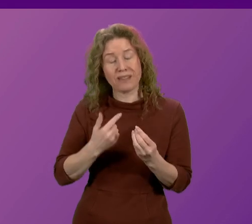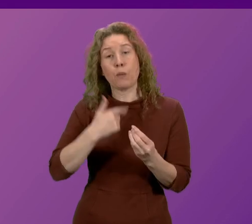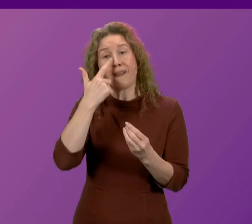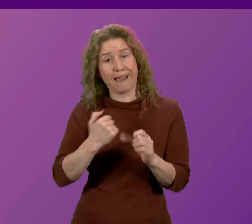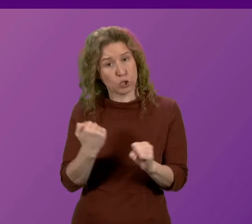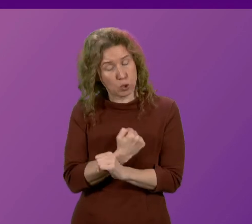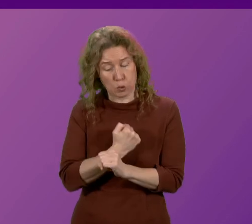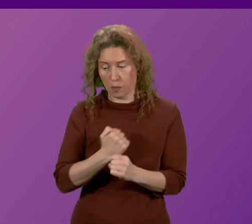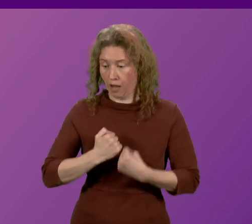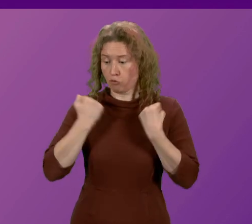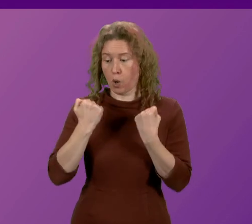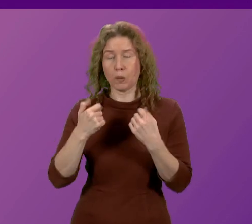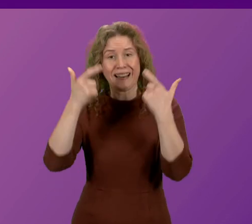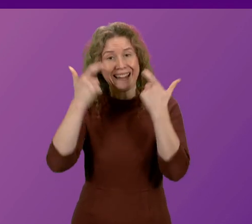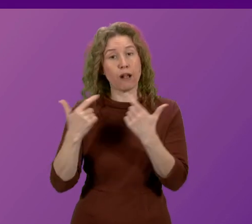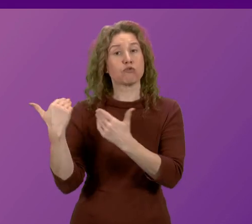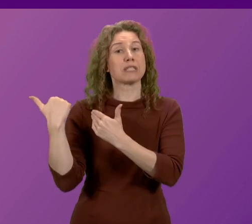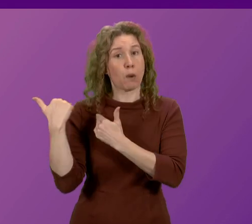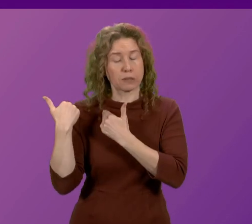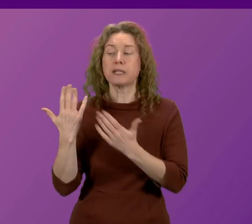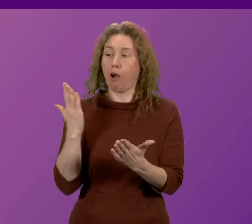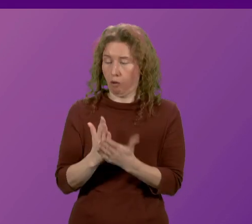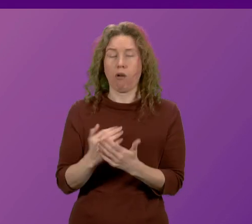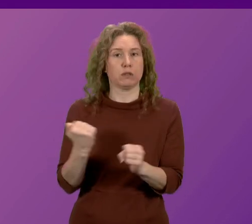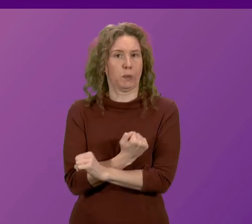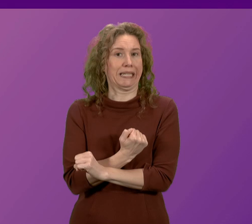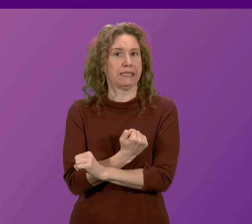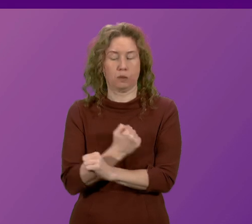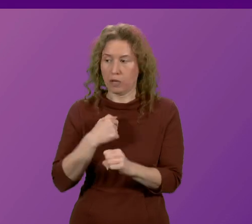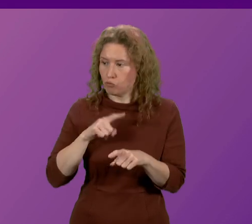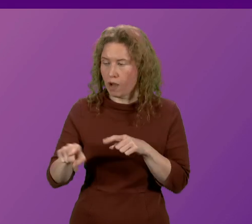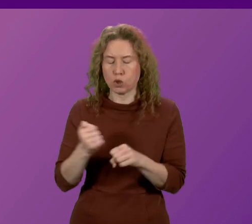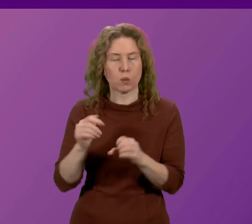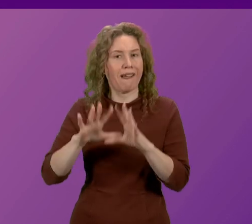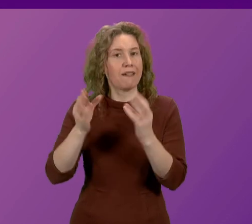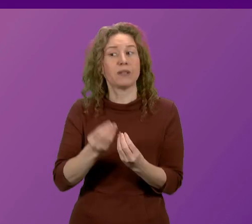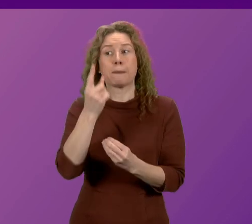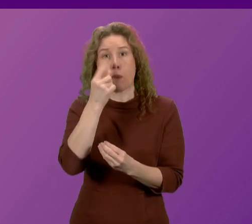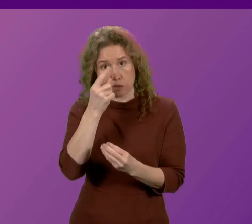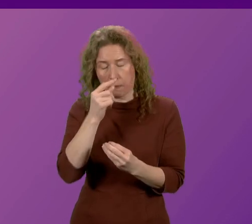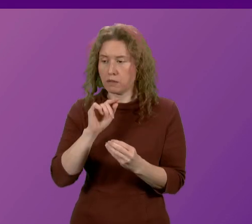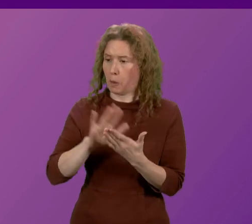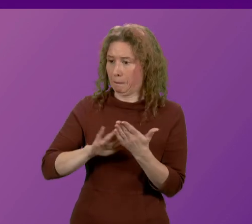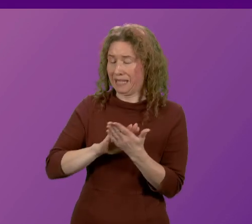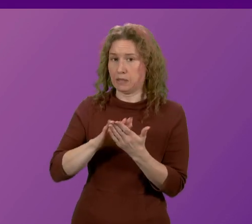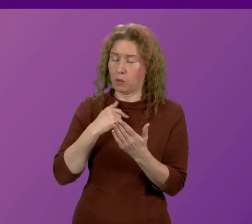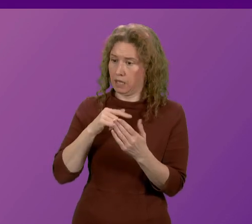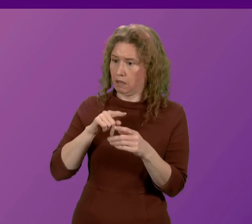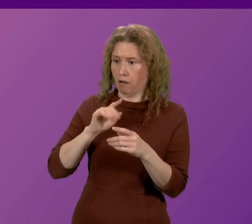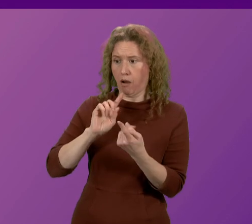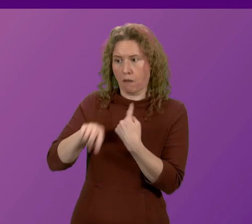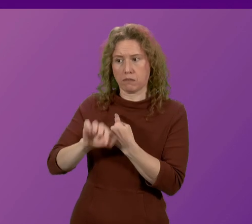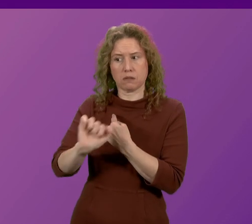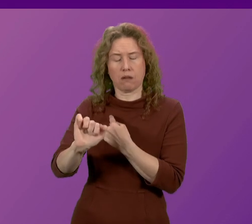can take within our legal responsibility are being taken to ensure that the concerns that Mr Harvey puts to me are properly pursued.